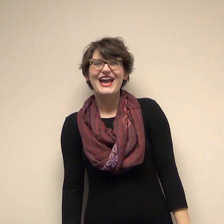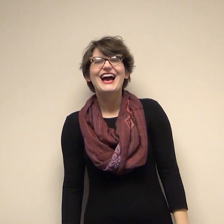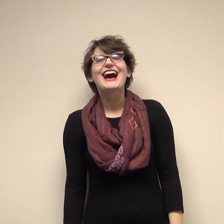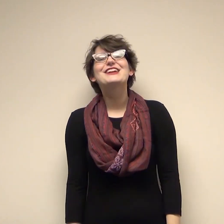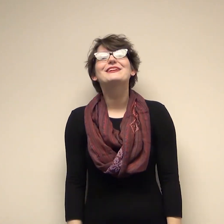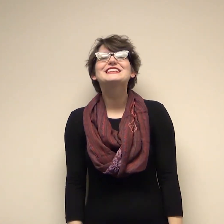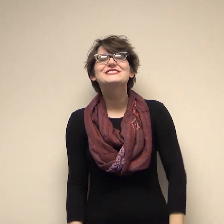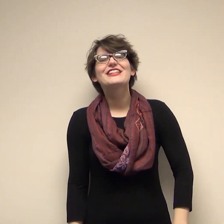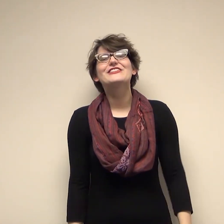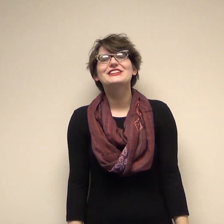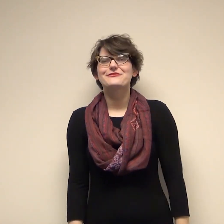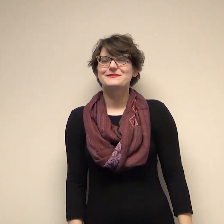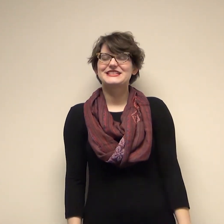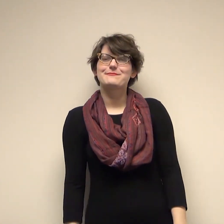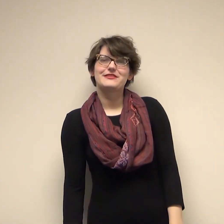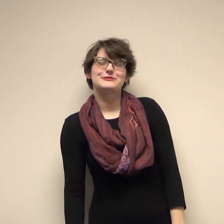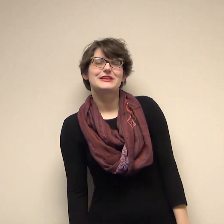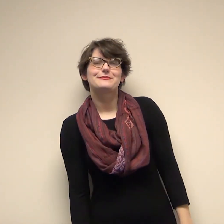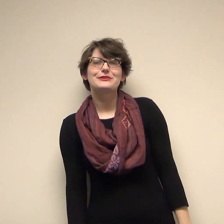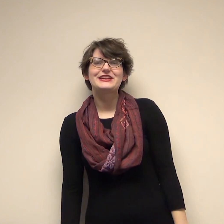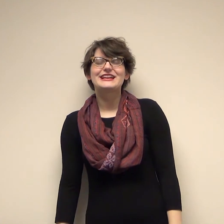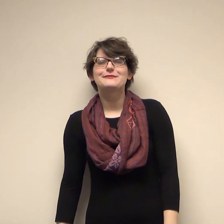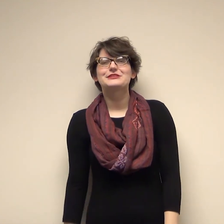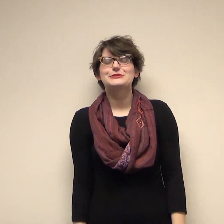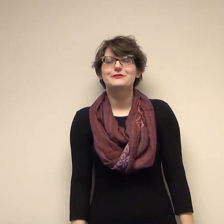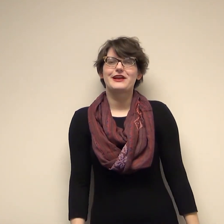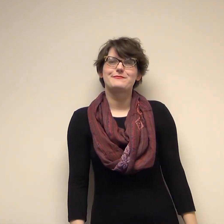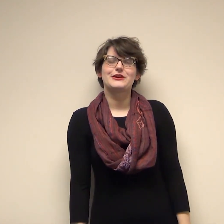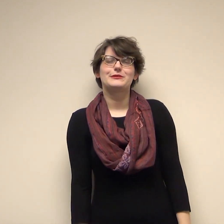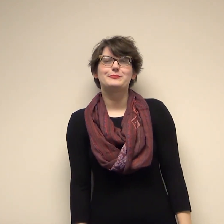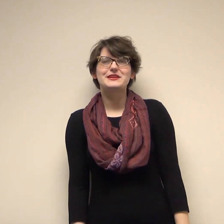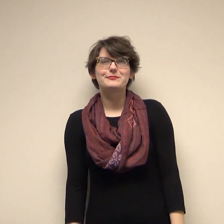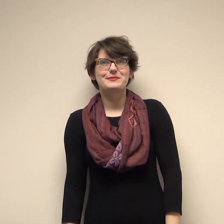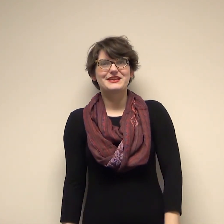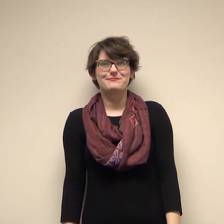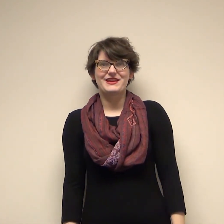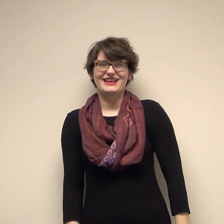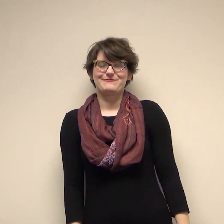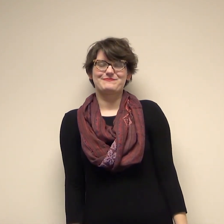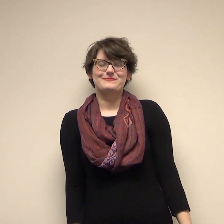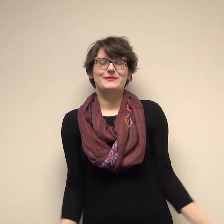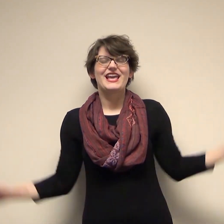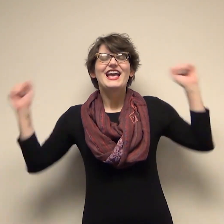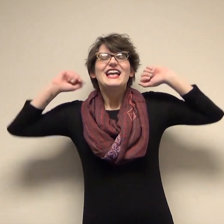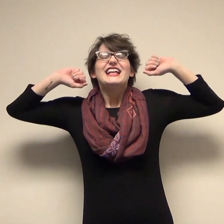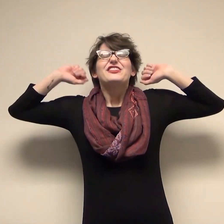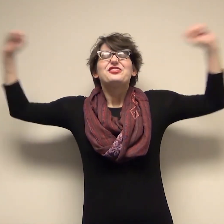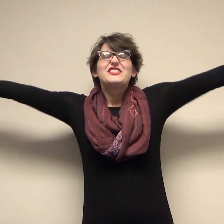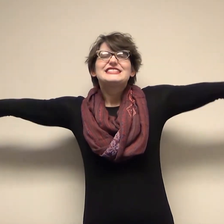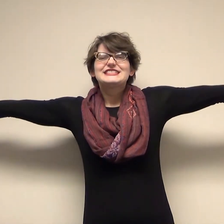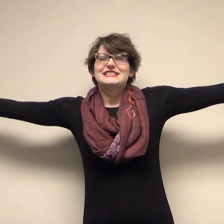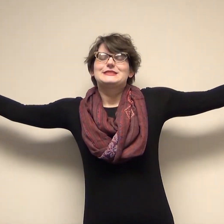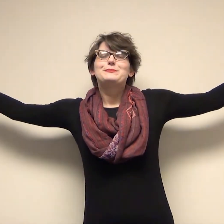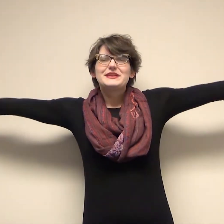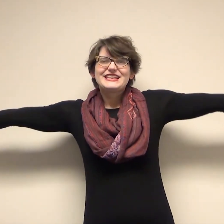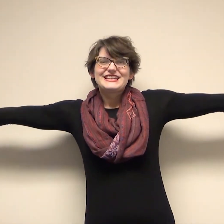Hi my name is Heather and I'm from the St. Matthews Library and I'm going to do a rhyme called Big Big Big. This is big,